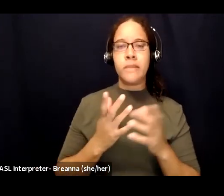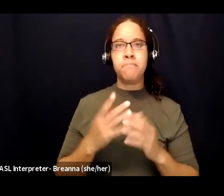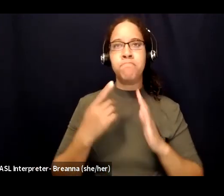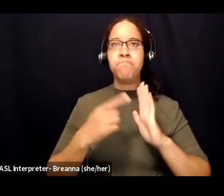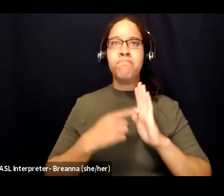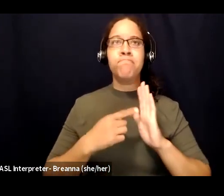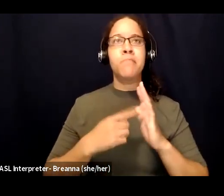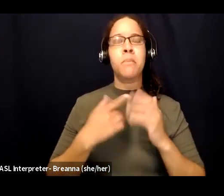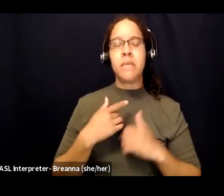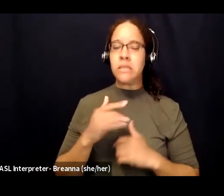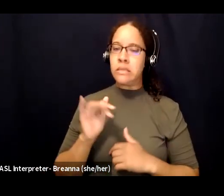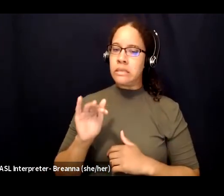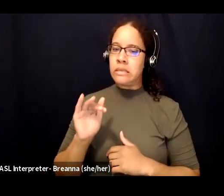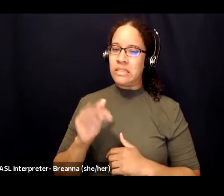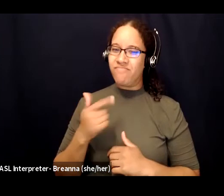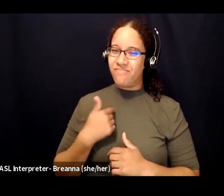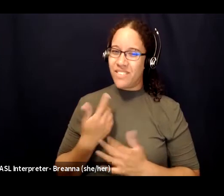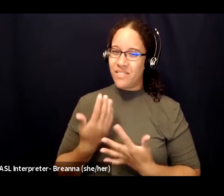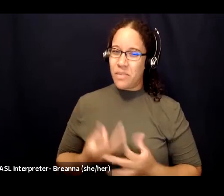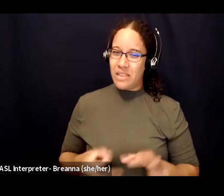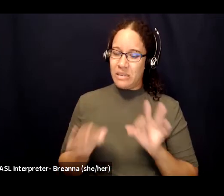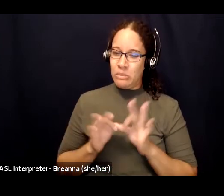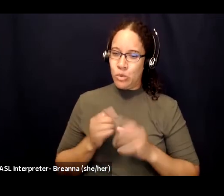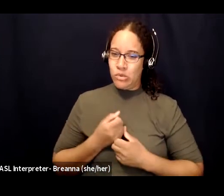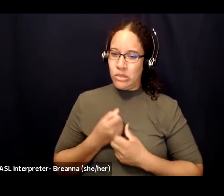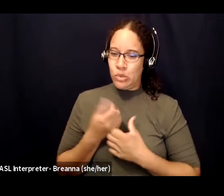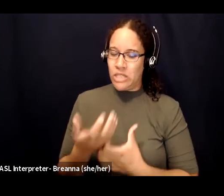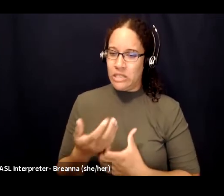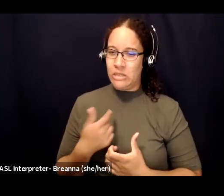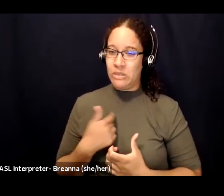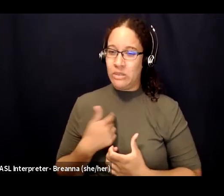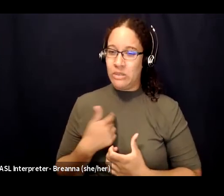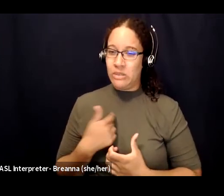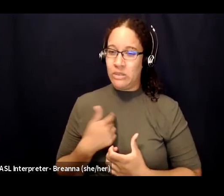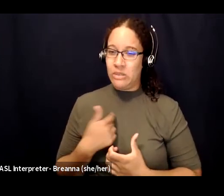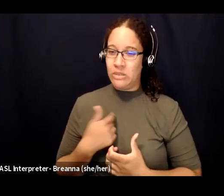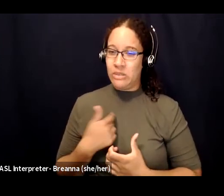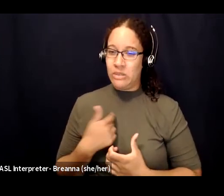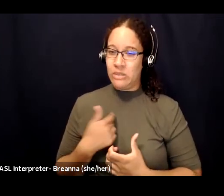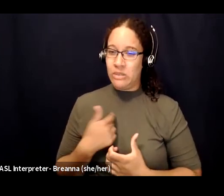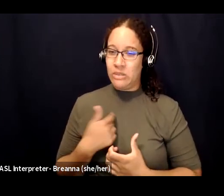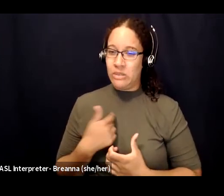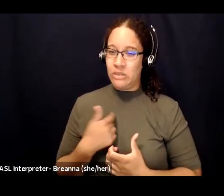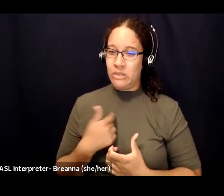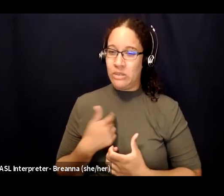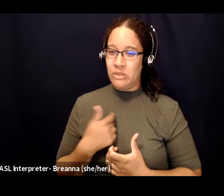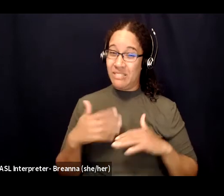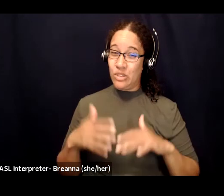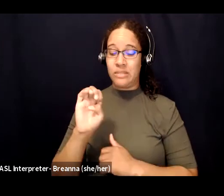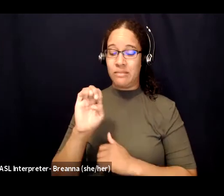and i feel nervous i was sexually assaulted and it feels important that you know or maybe you say i want